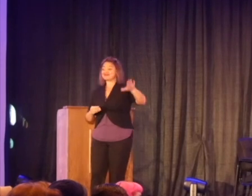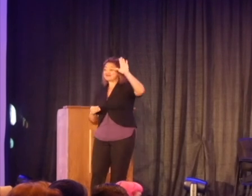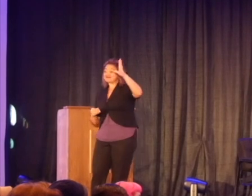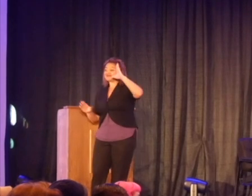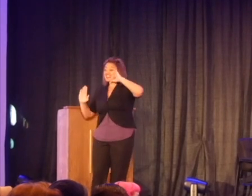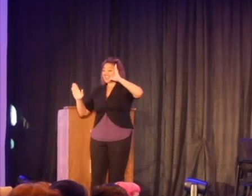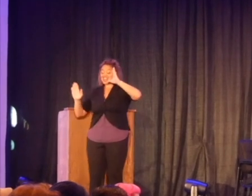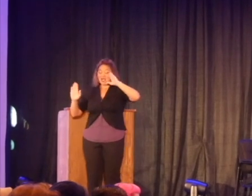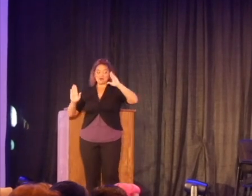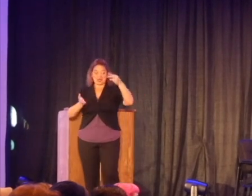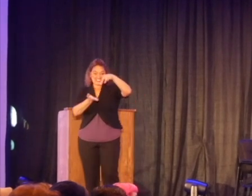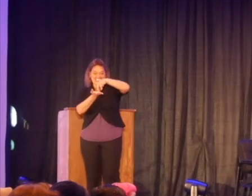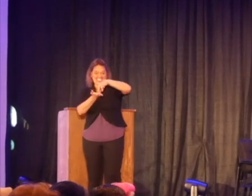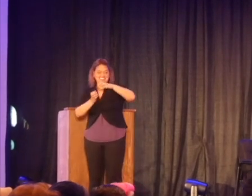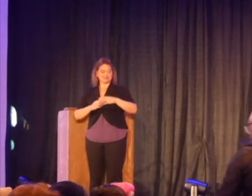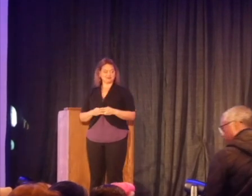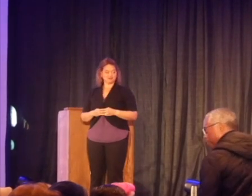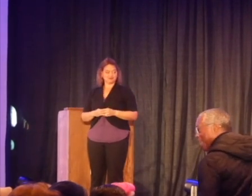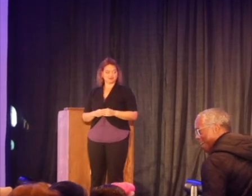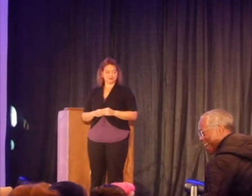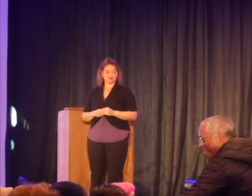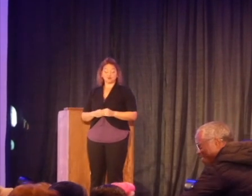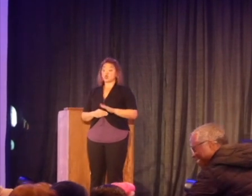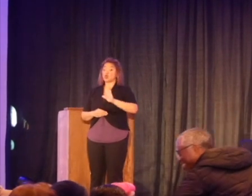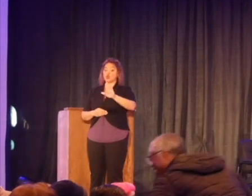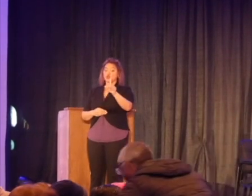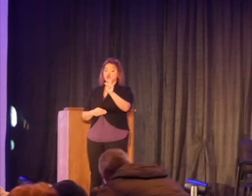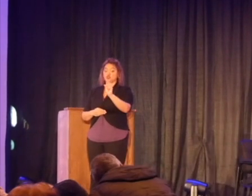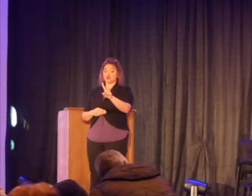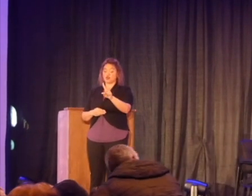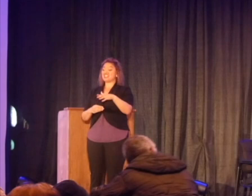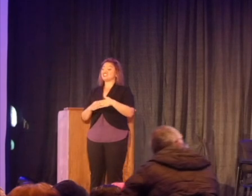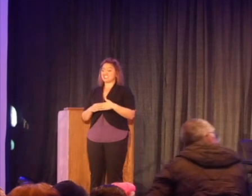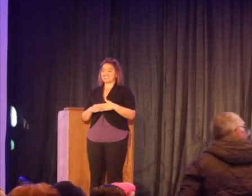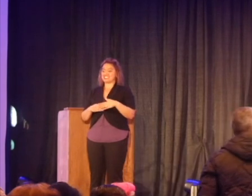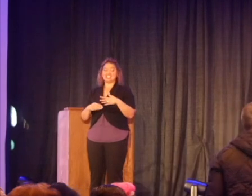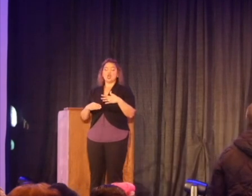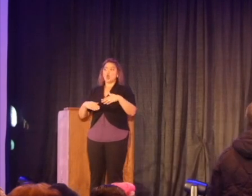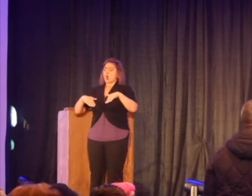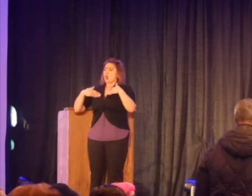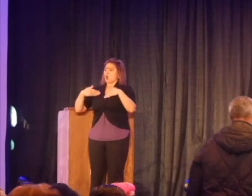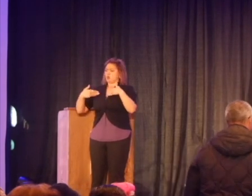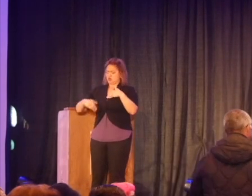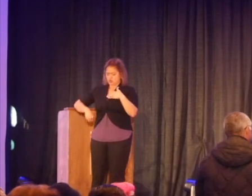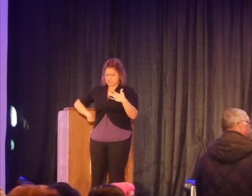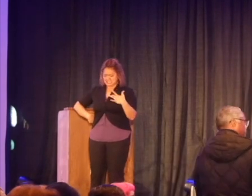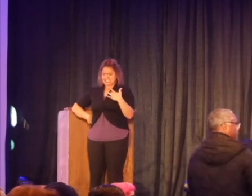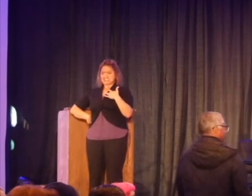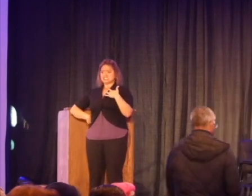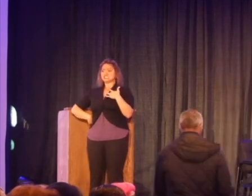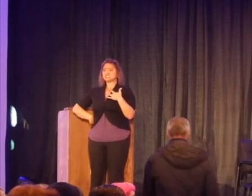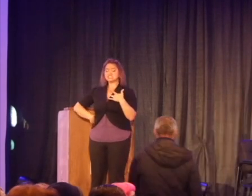Hello, don't you stand? Um, your question, uh, hit a big nerve with me because in,